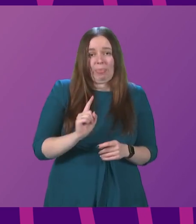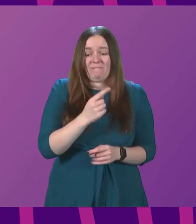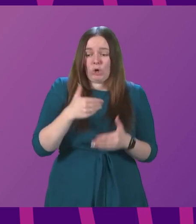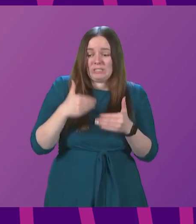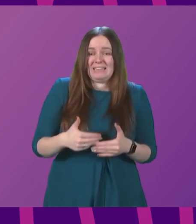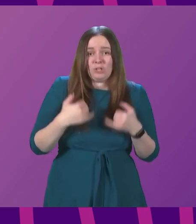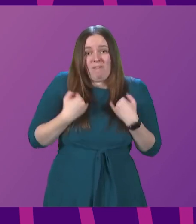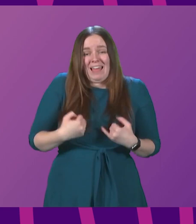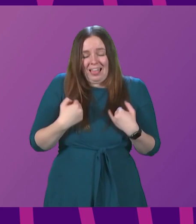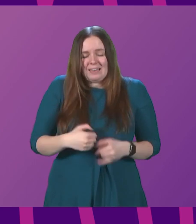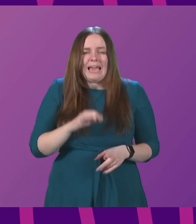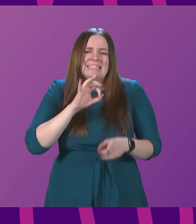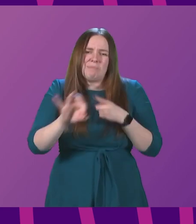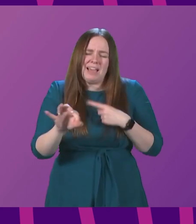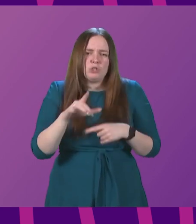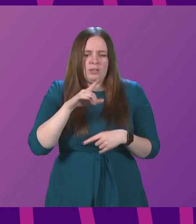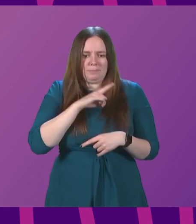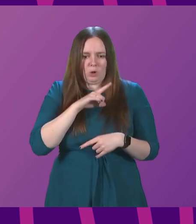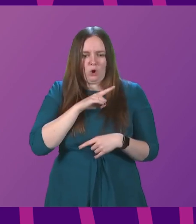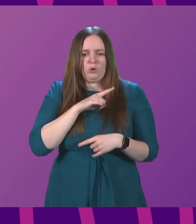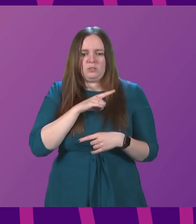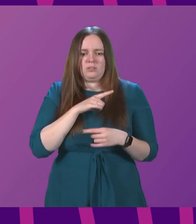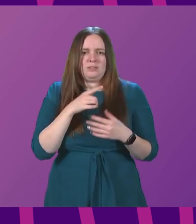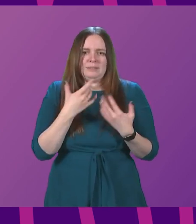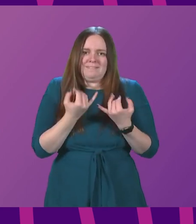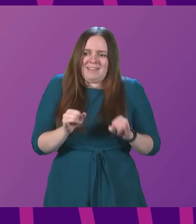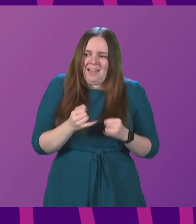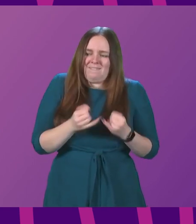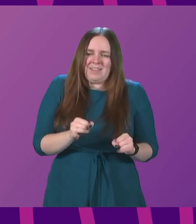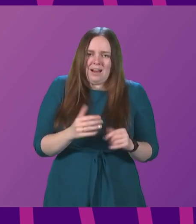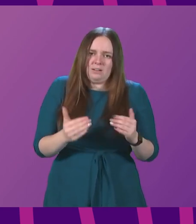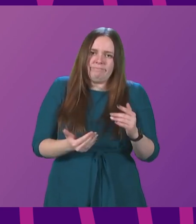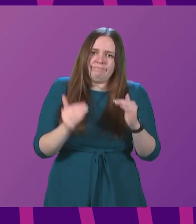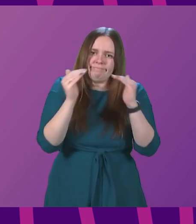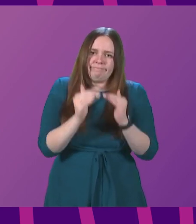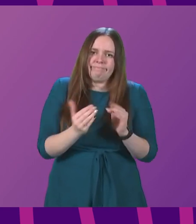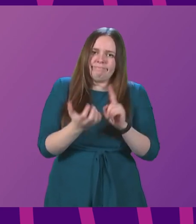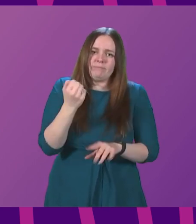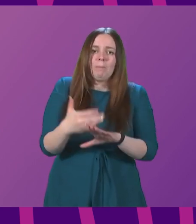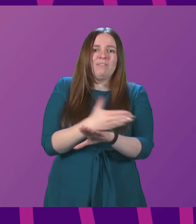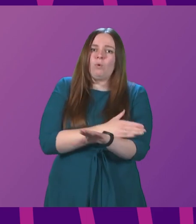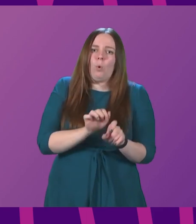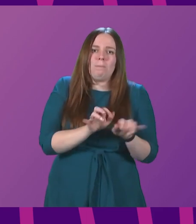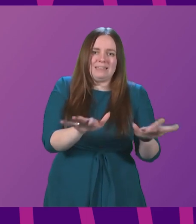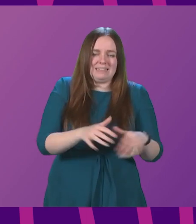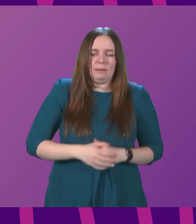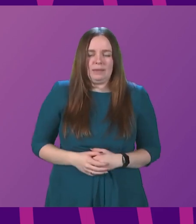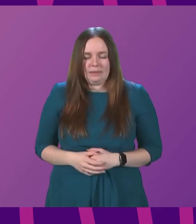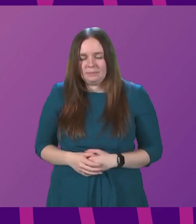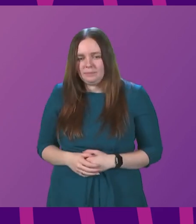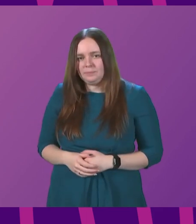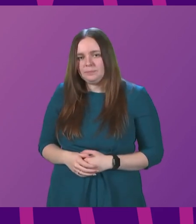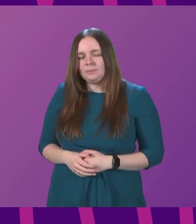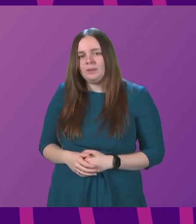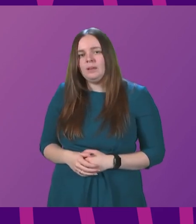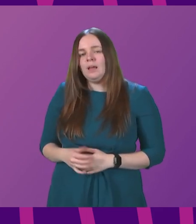illness, especially given the fact that they were failing to meet these targets before the pandemic? First Minister. I